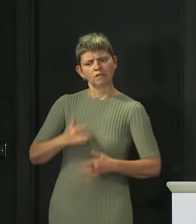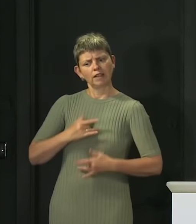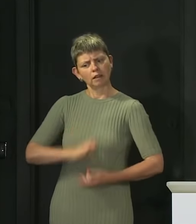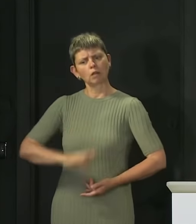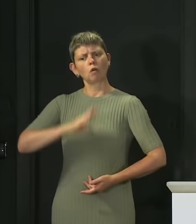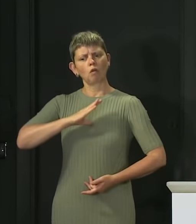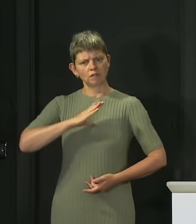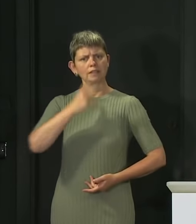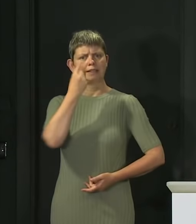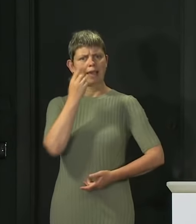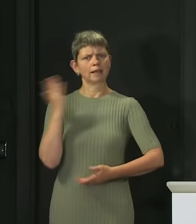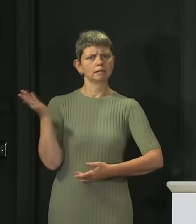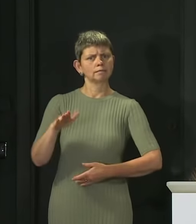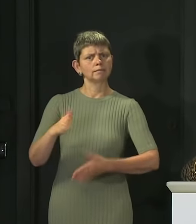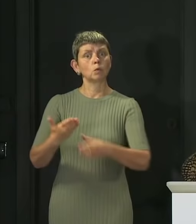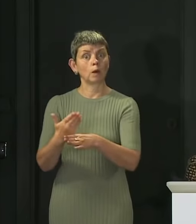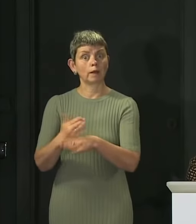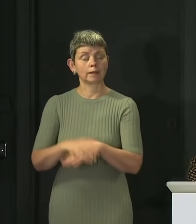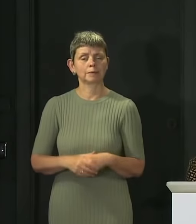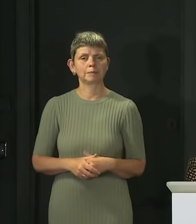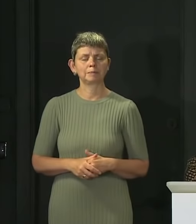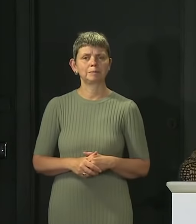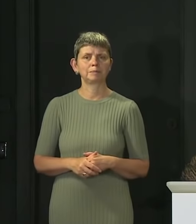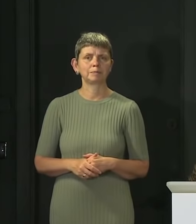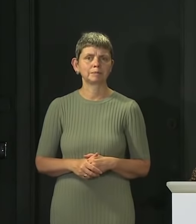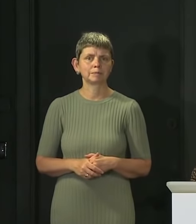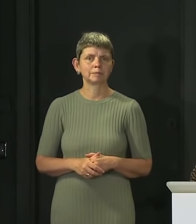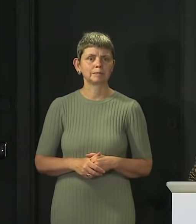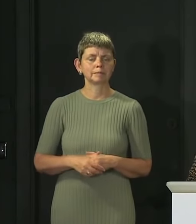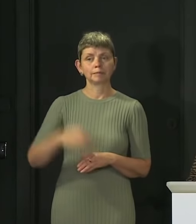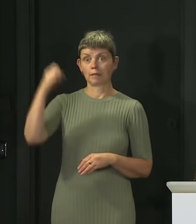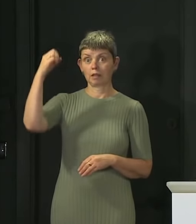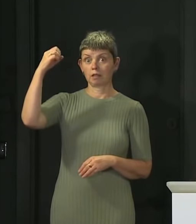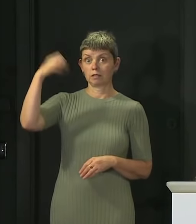into the new school term. Christine Lavelle from The Sun.